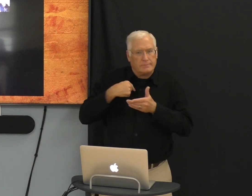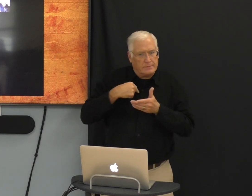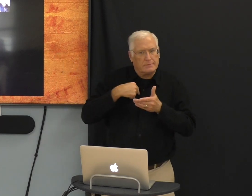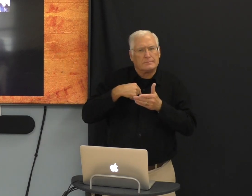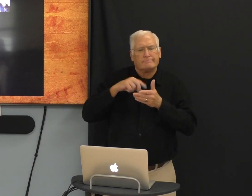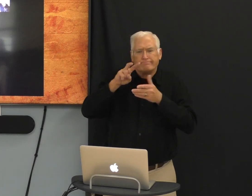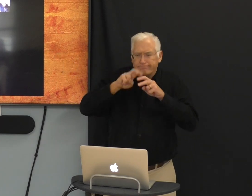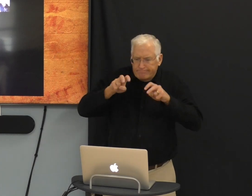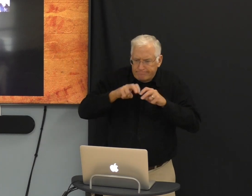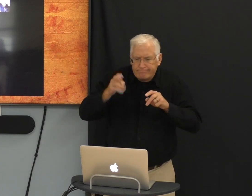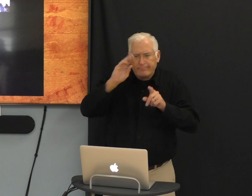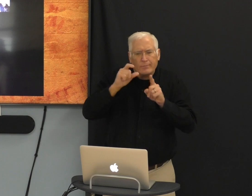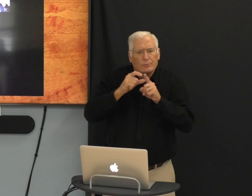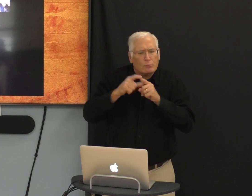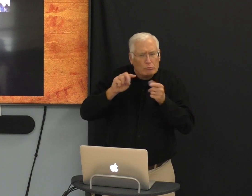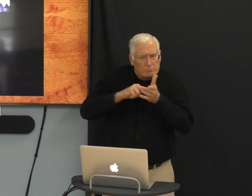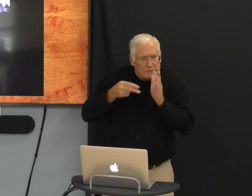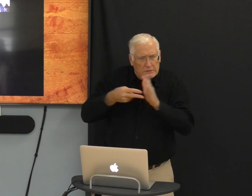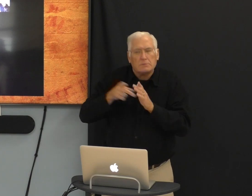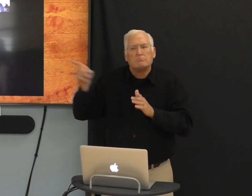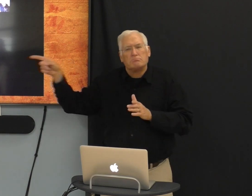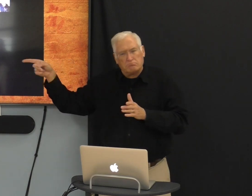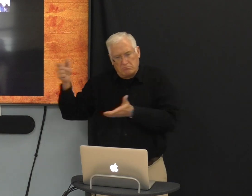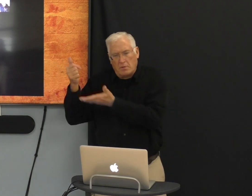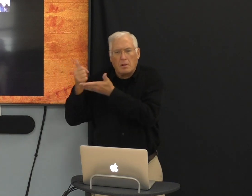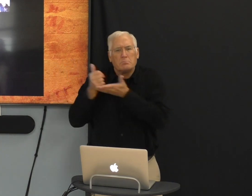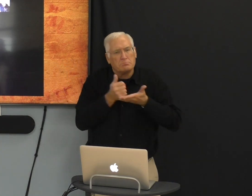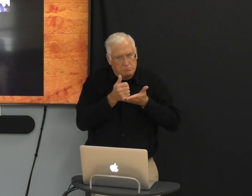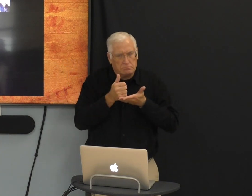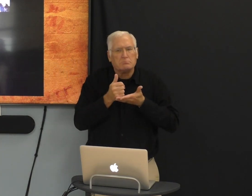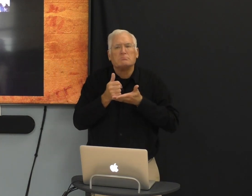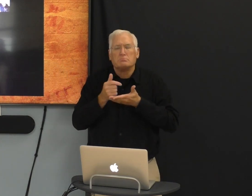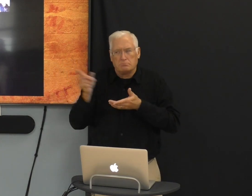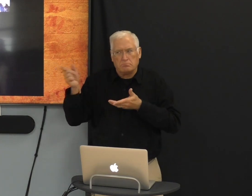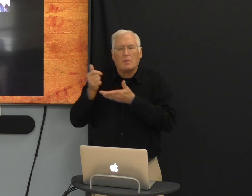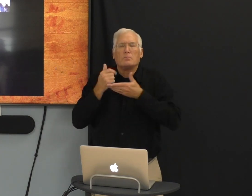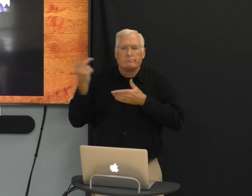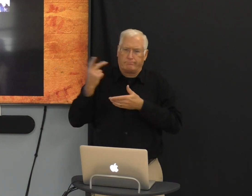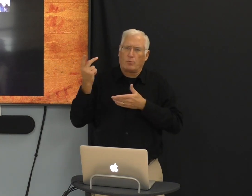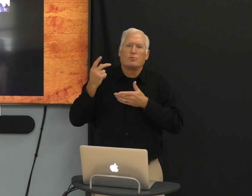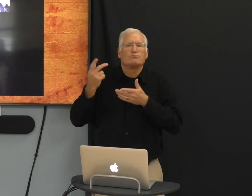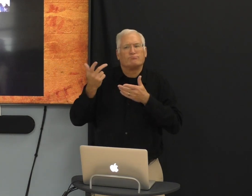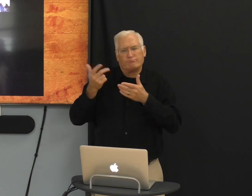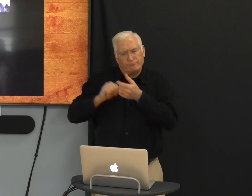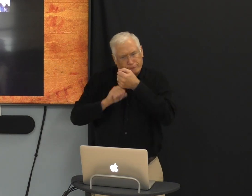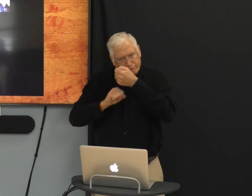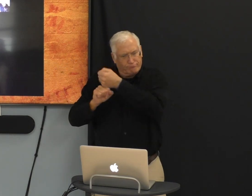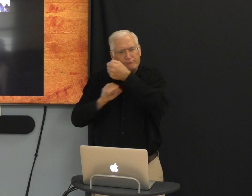And he also helped me. we helped each other.